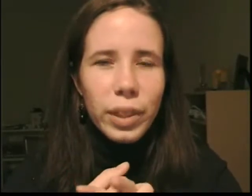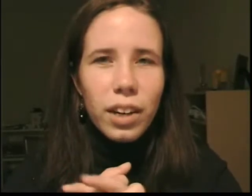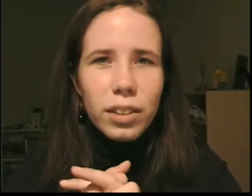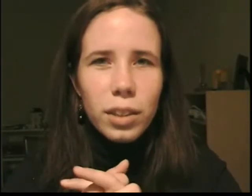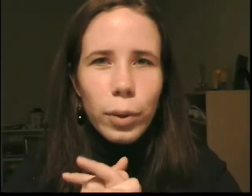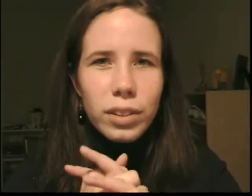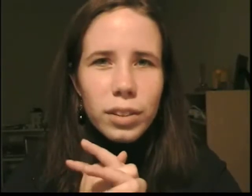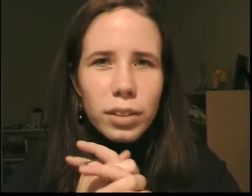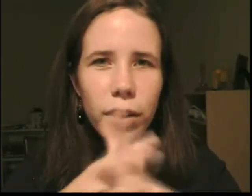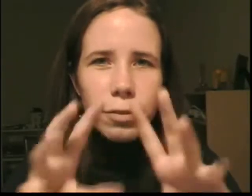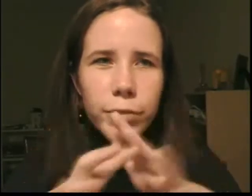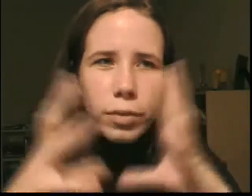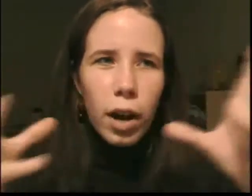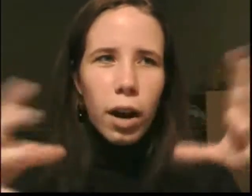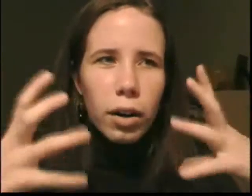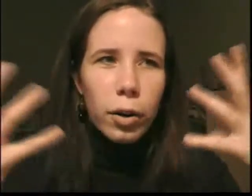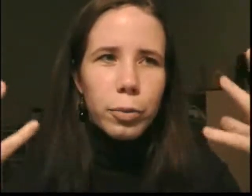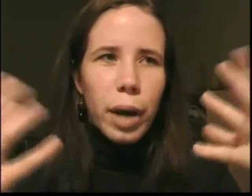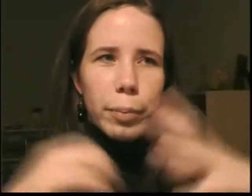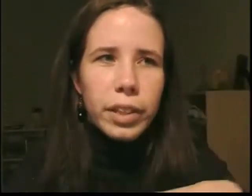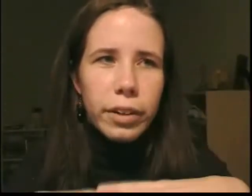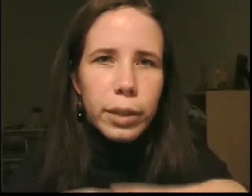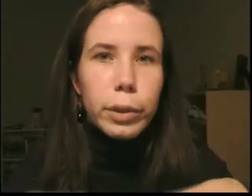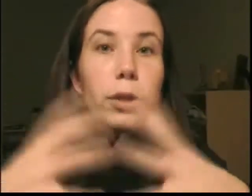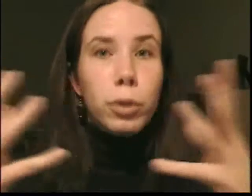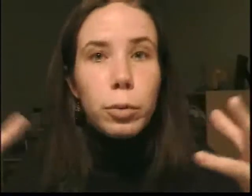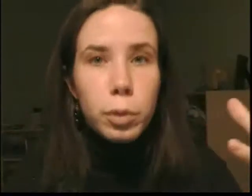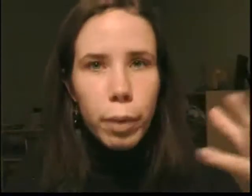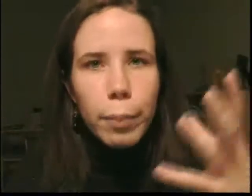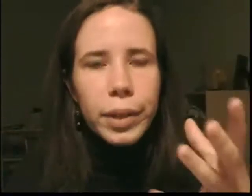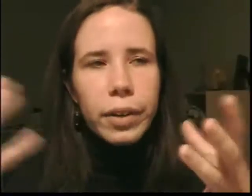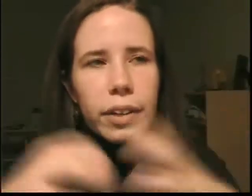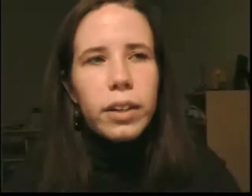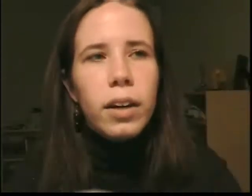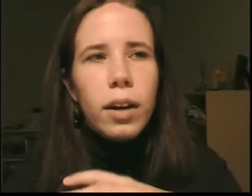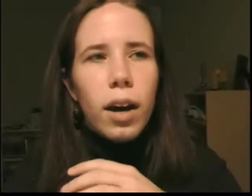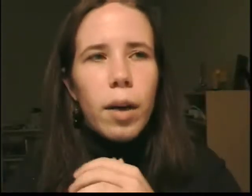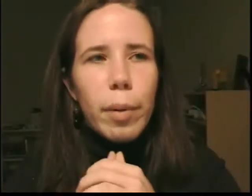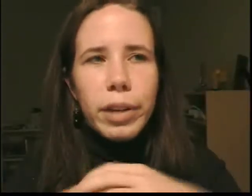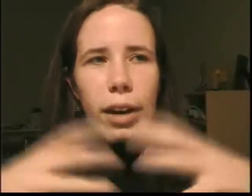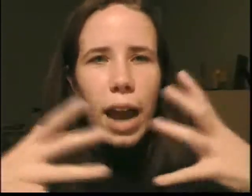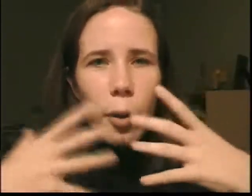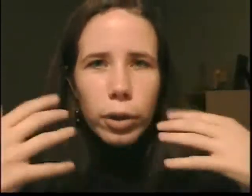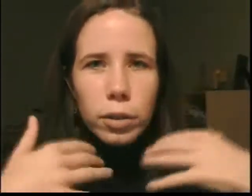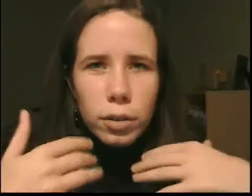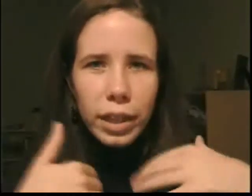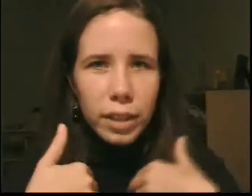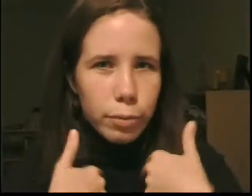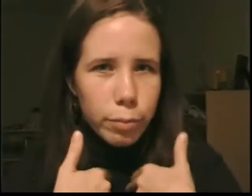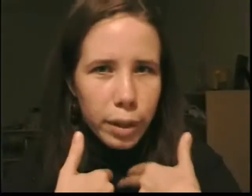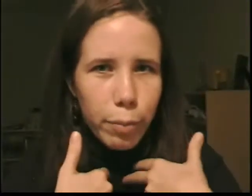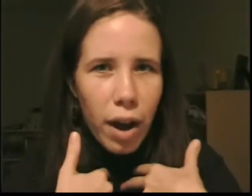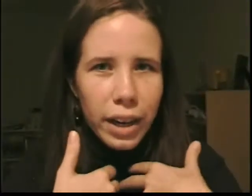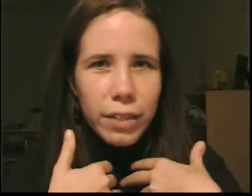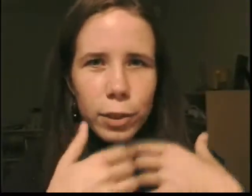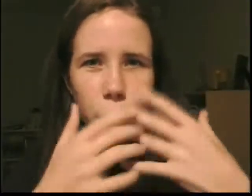with the consequences of our own popularity, with YouTube's popularity. Uh, maybe not our, like, like, my individual